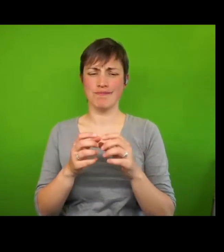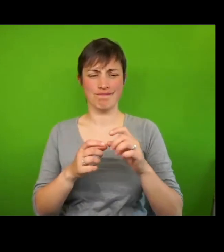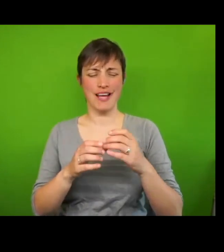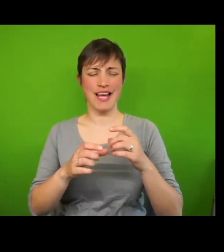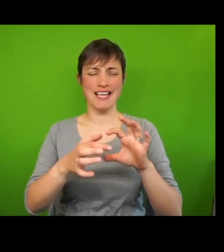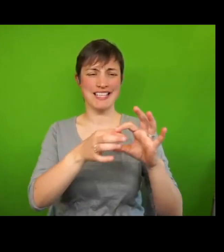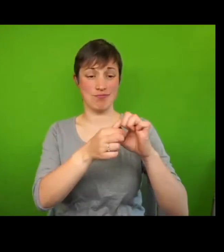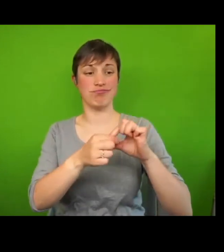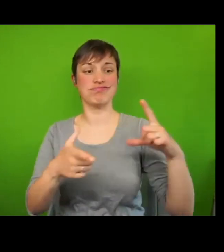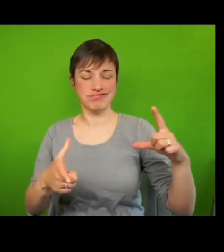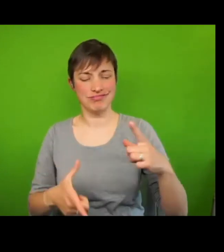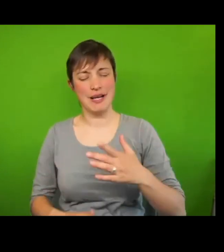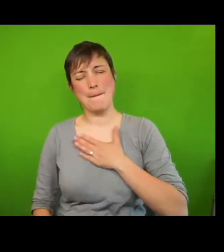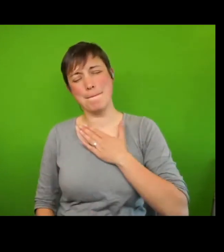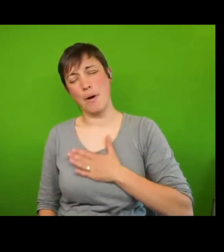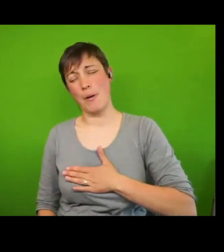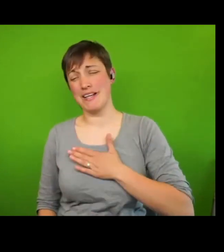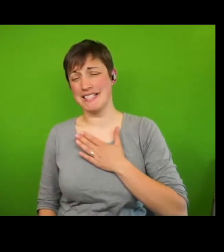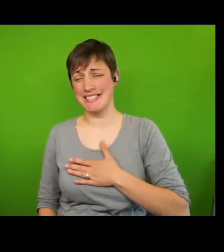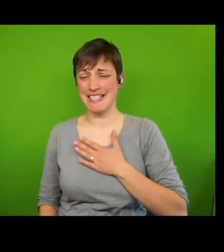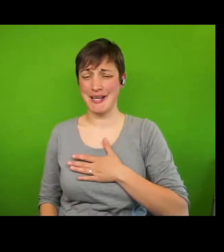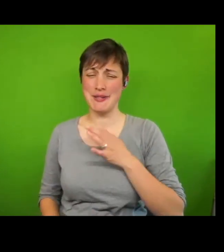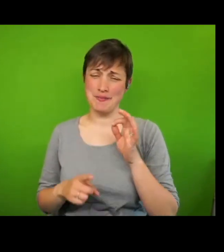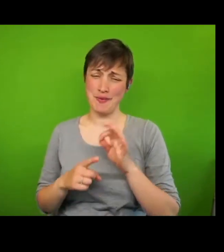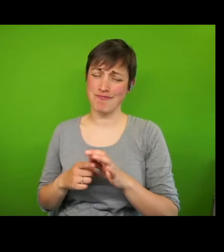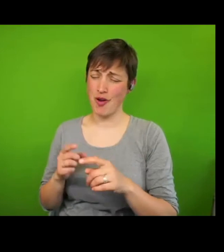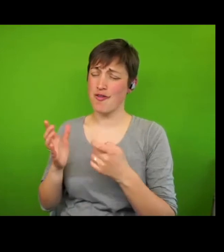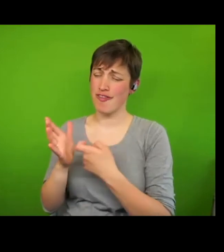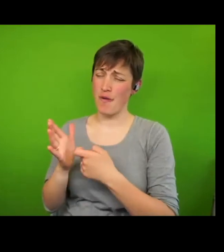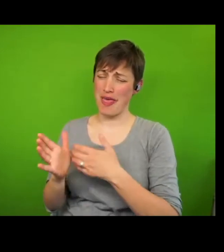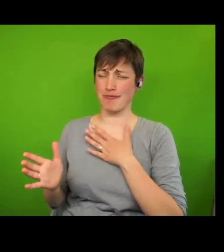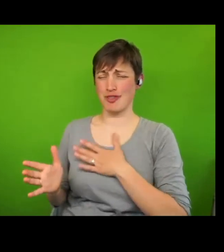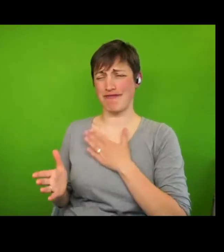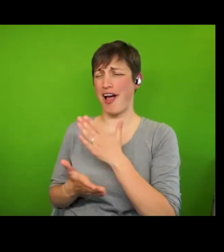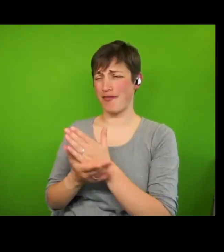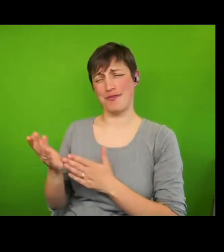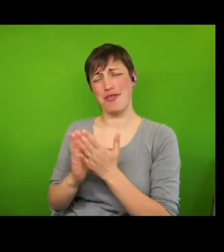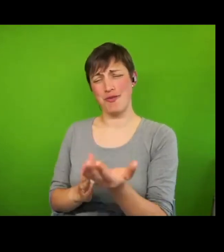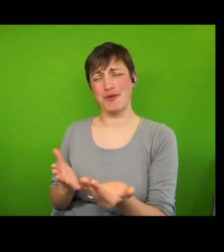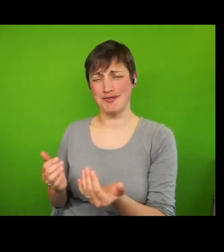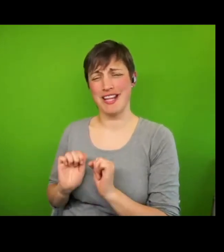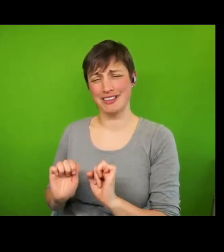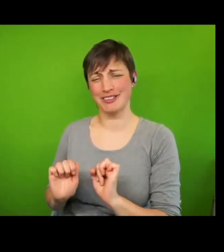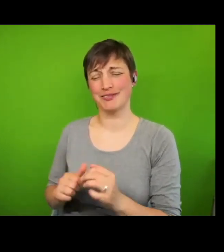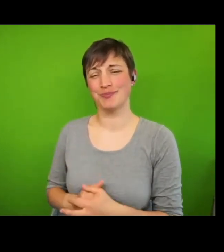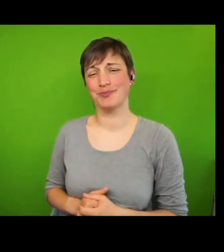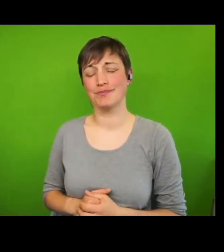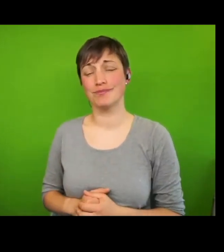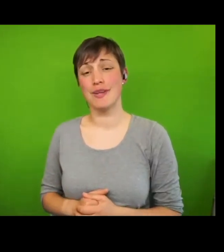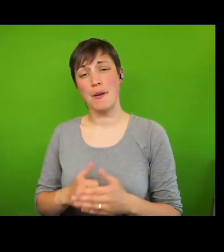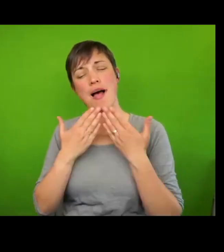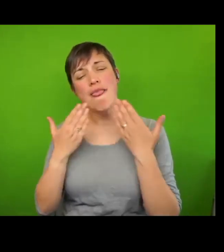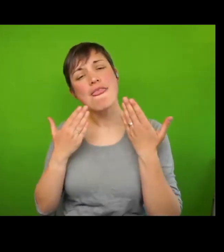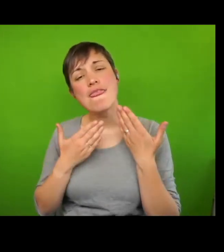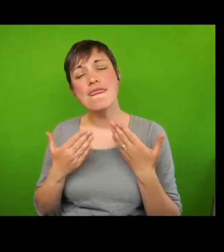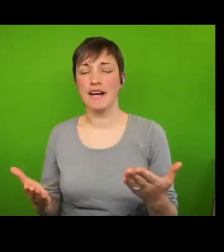My deep apologies particularly to Ruth for leaving halfway through her introduction. But many thanks for that